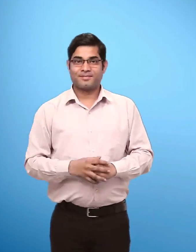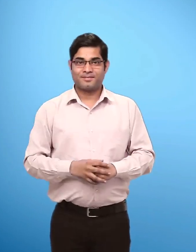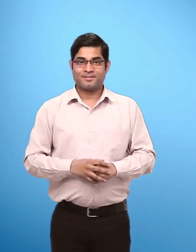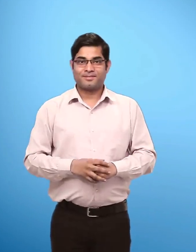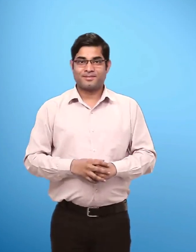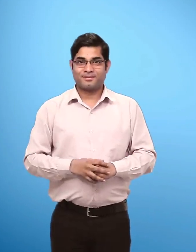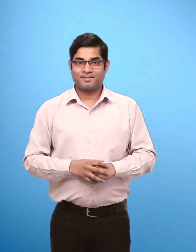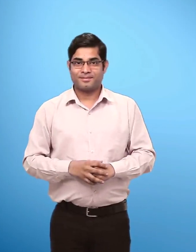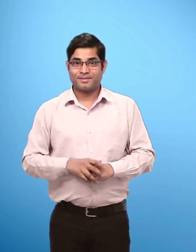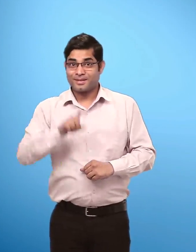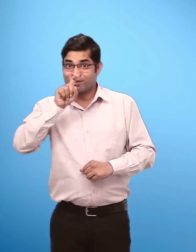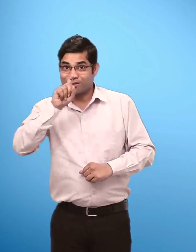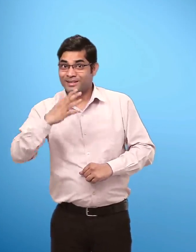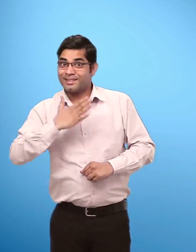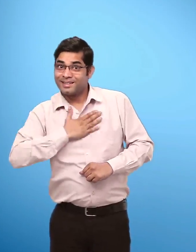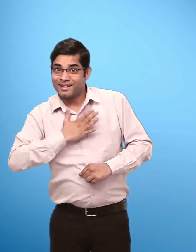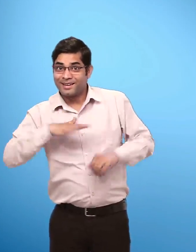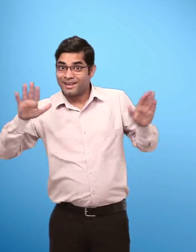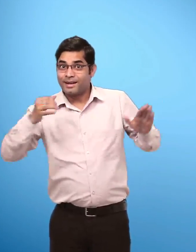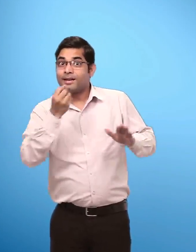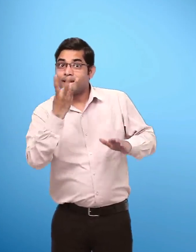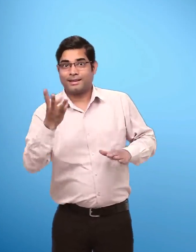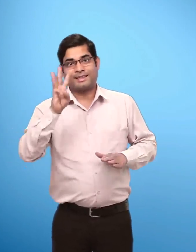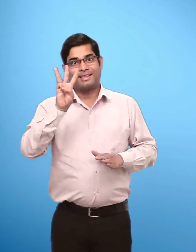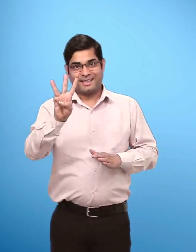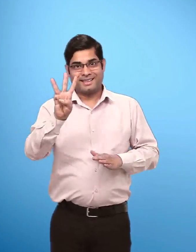Three green parrots Flying Free